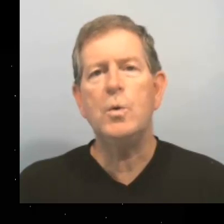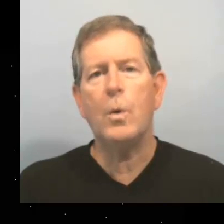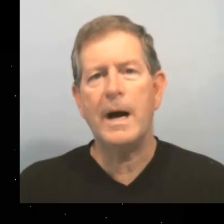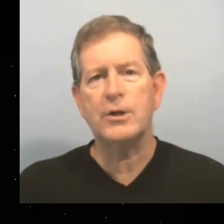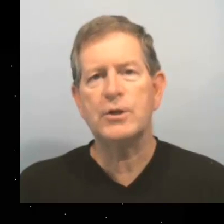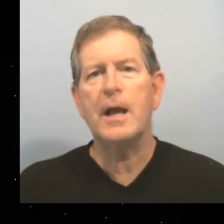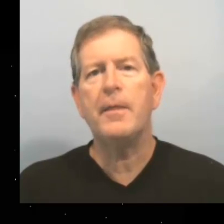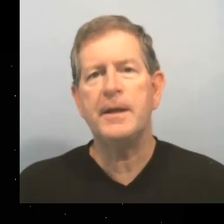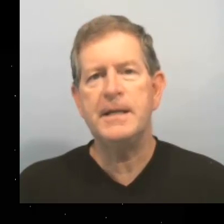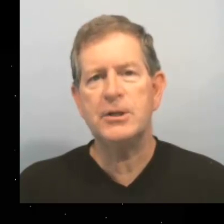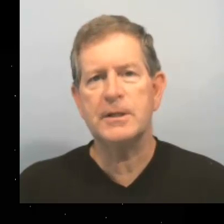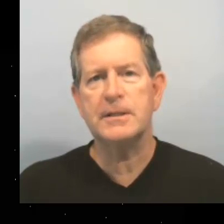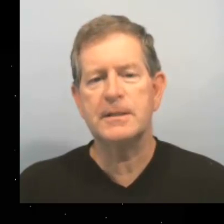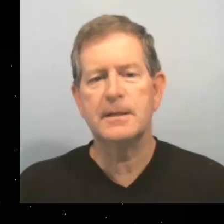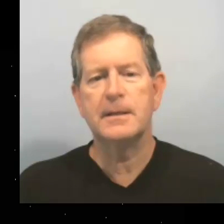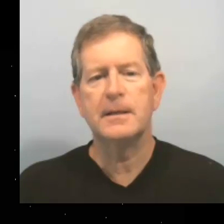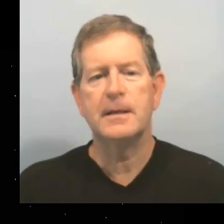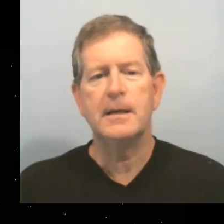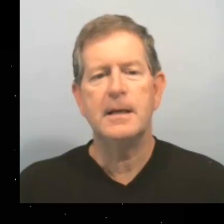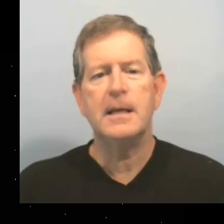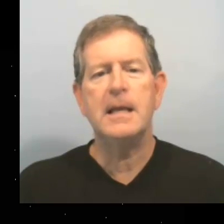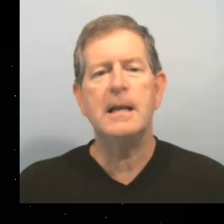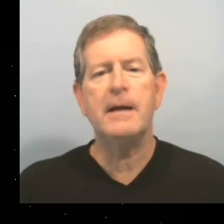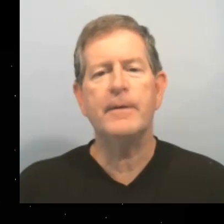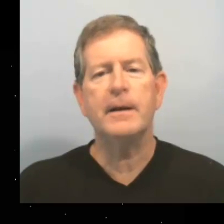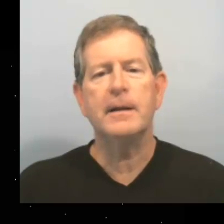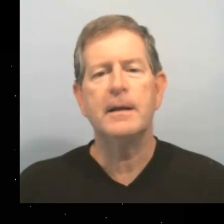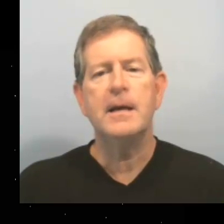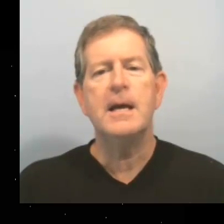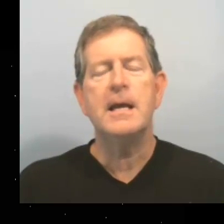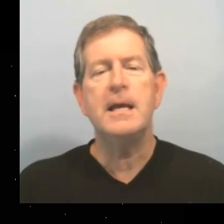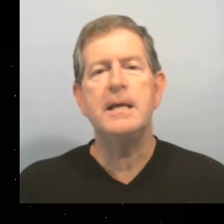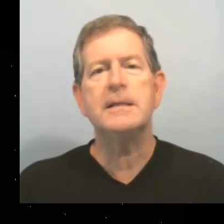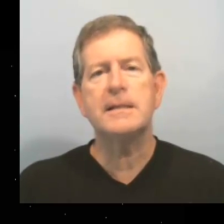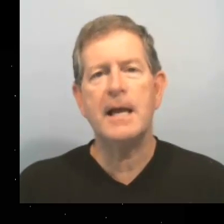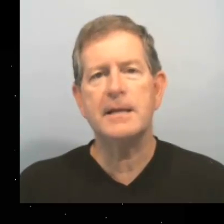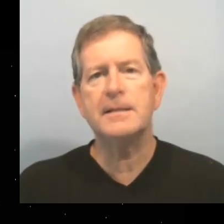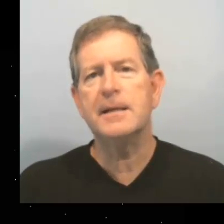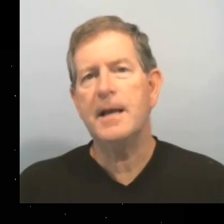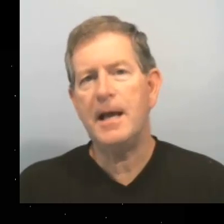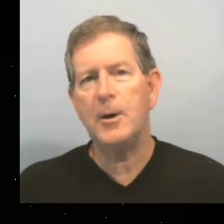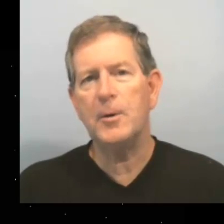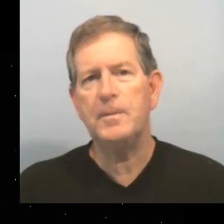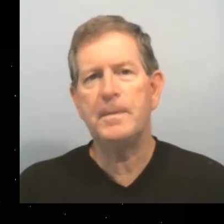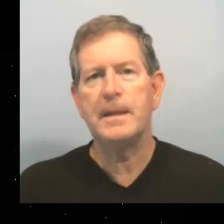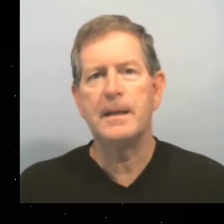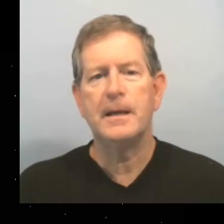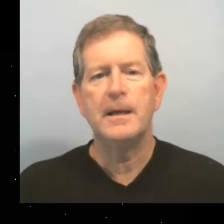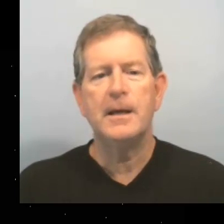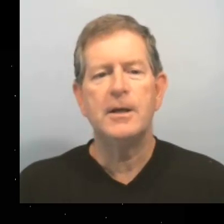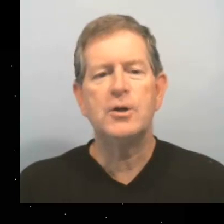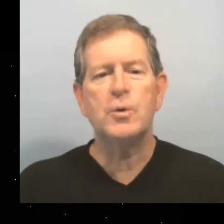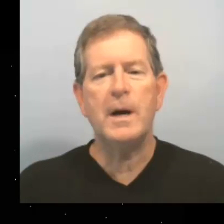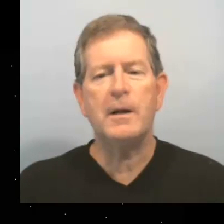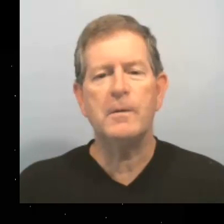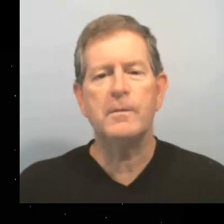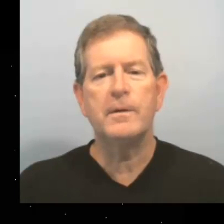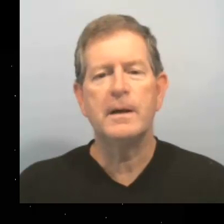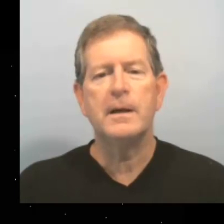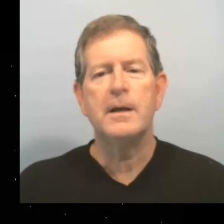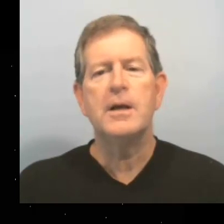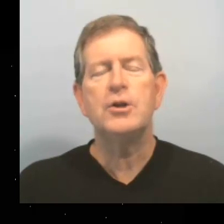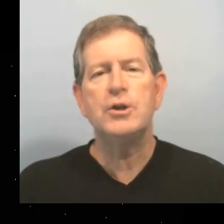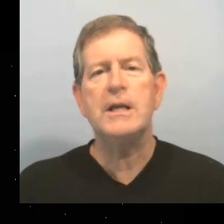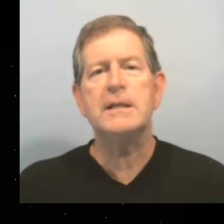You wash the dishes. 11. He says hello. 12.